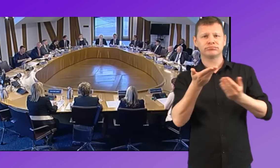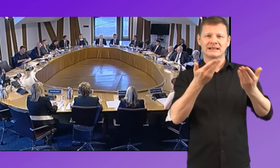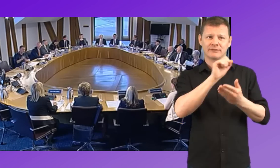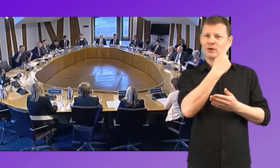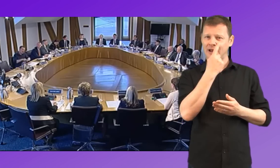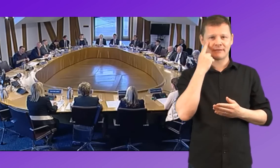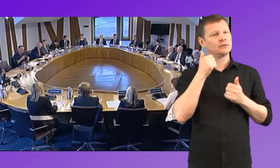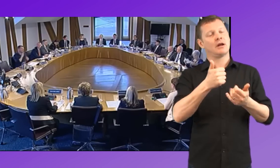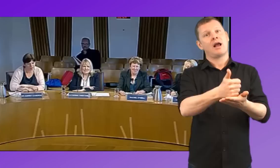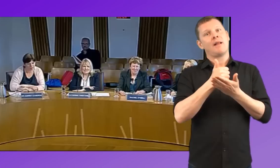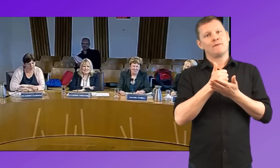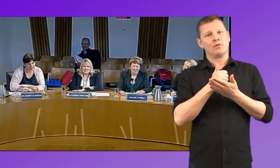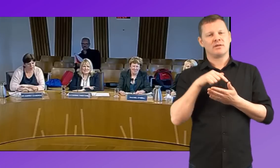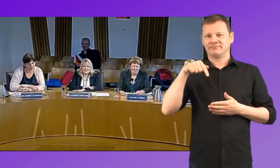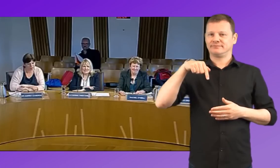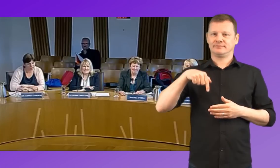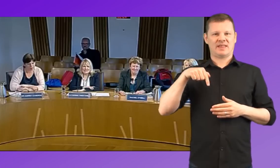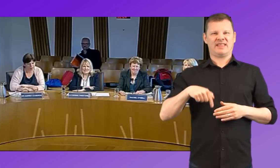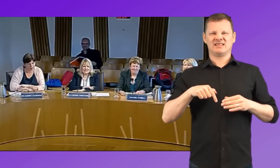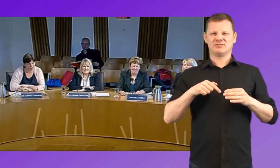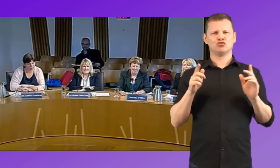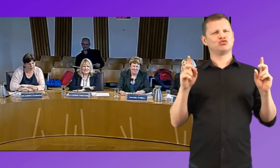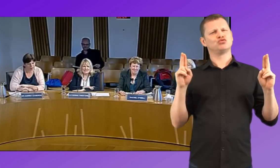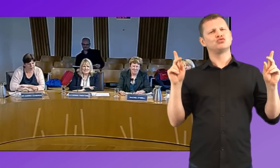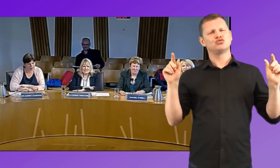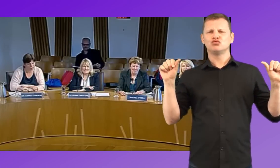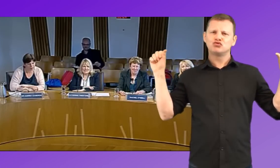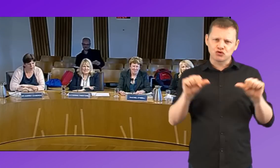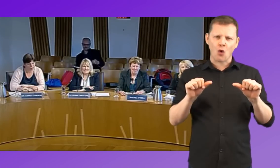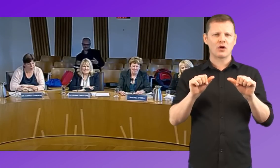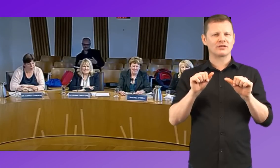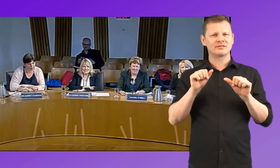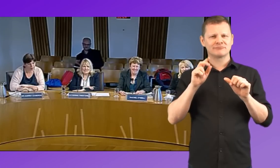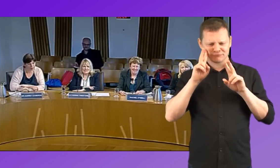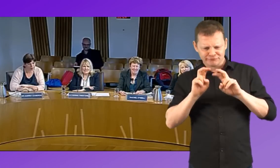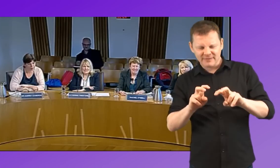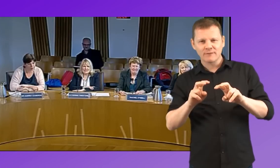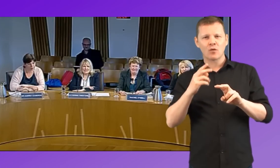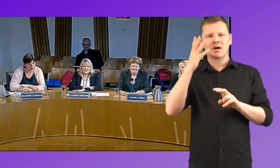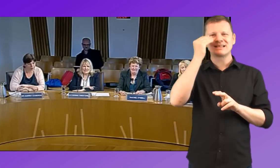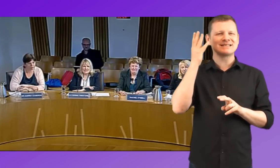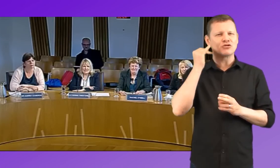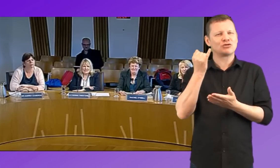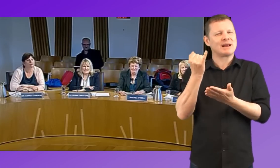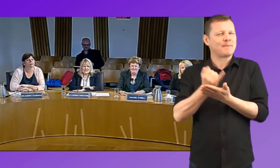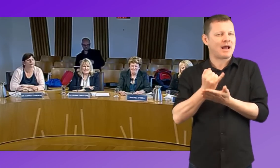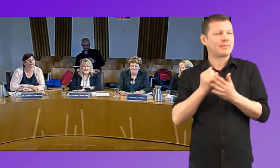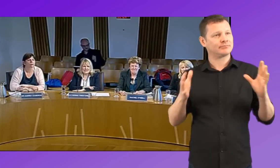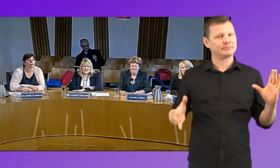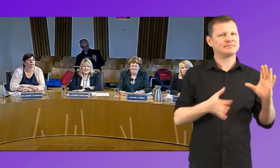speak to us and give us your evidence? It's been very helpful. This is obviously the start of a short inquiry into sensory impairment to